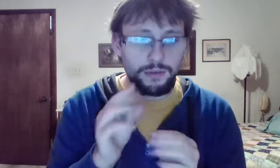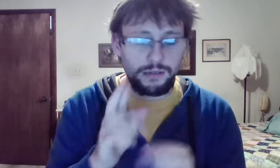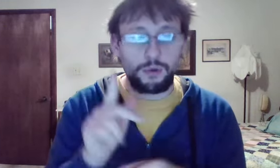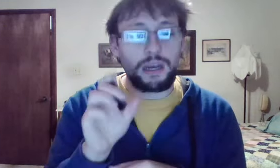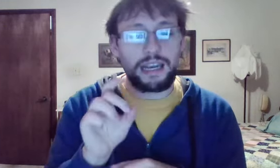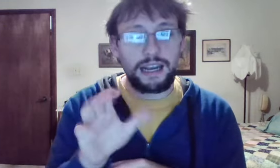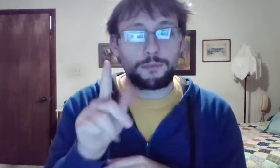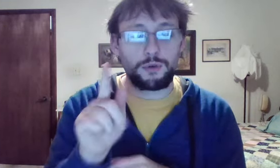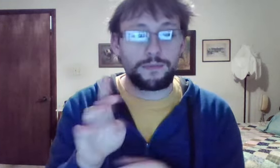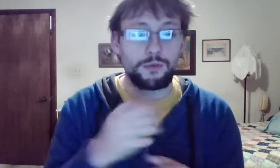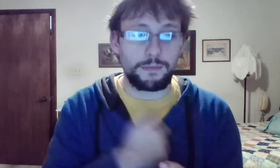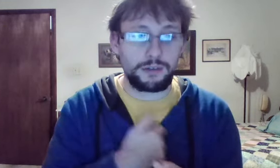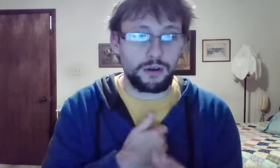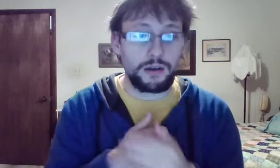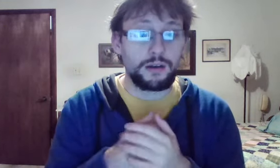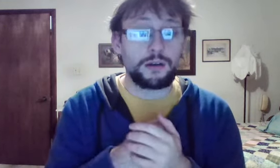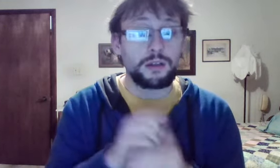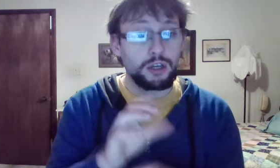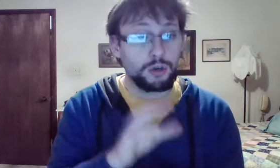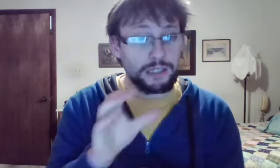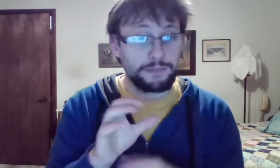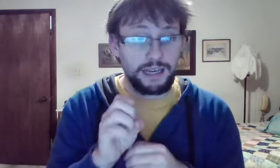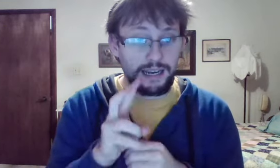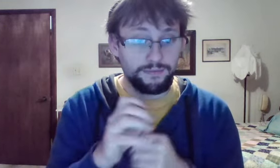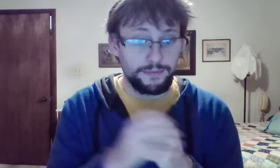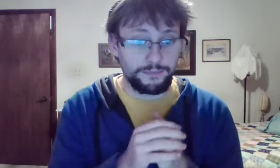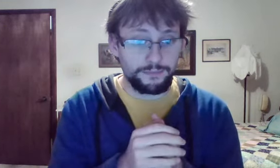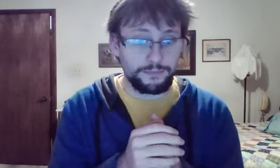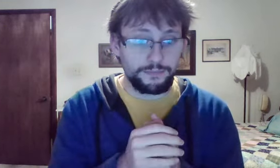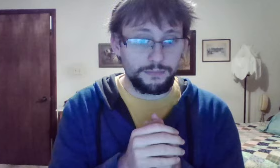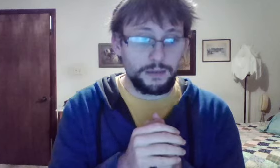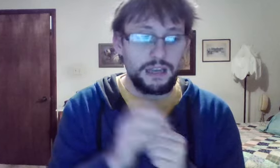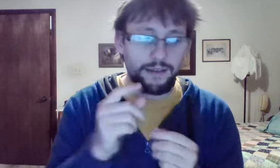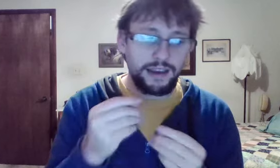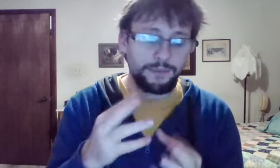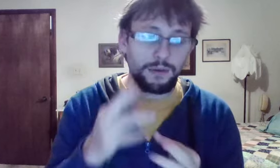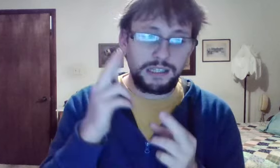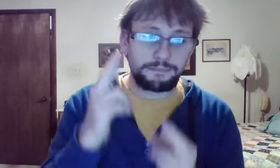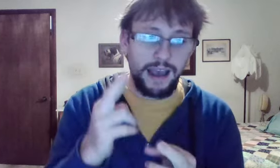24th. I'm sorry. The Christmas Eve. Yeah. The to give it respect.